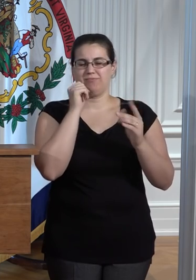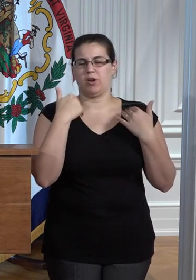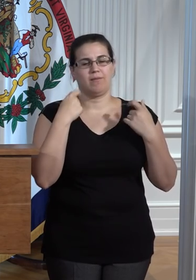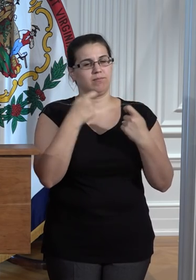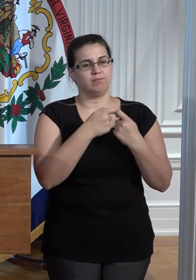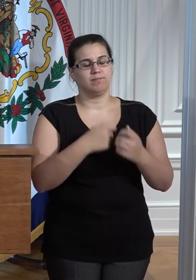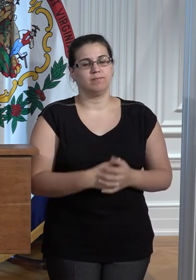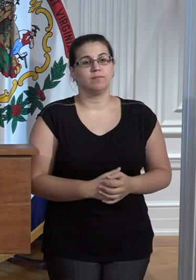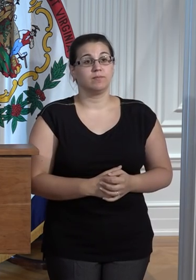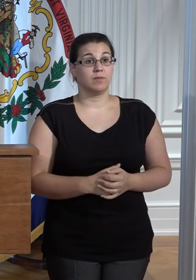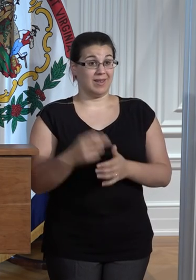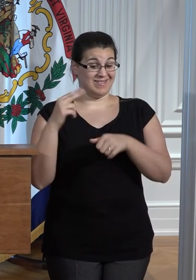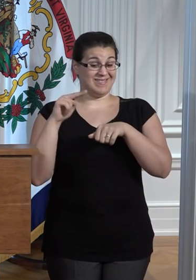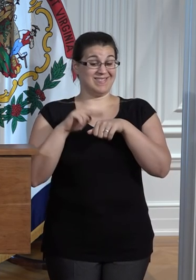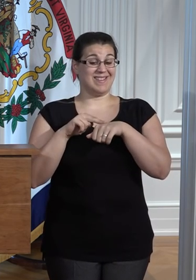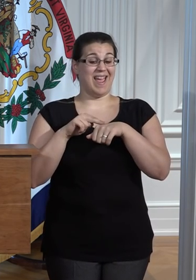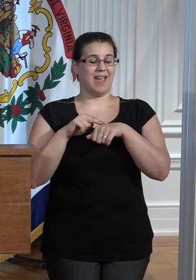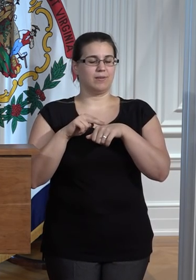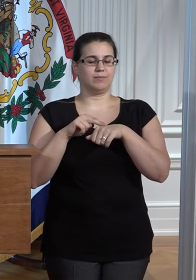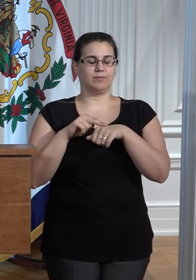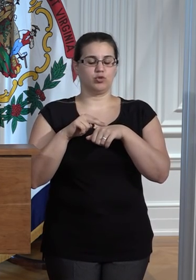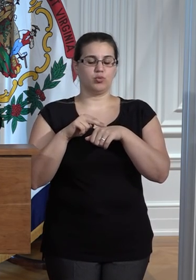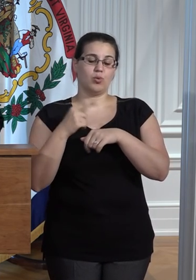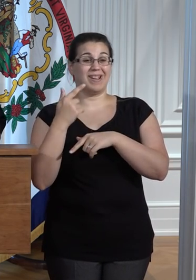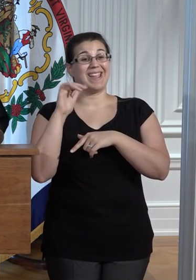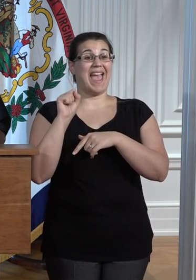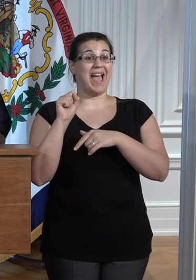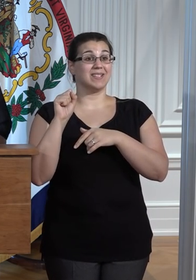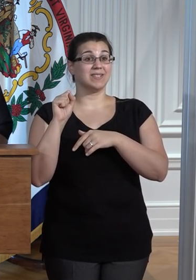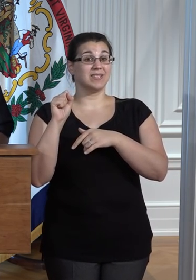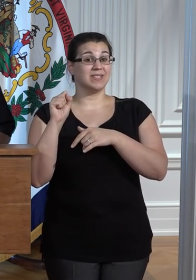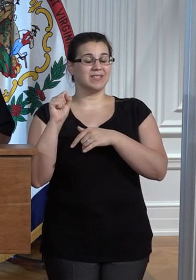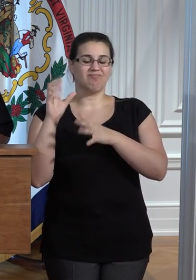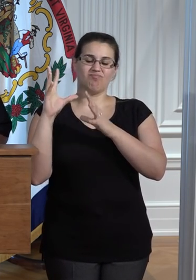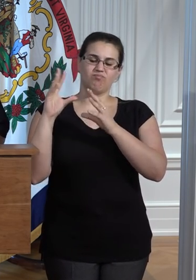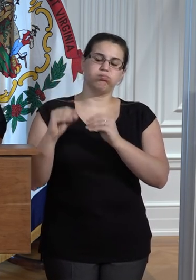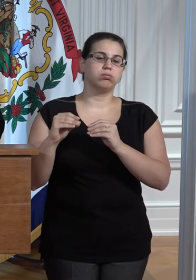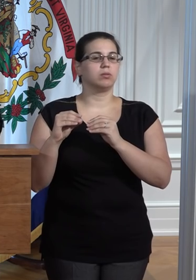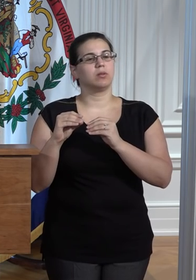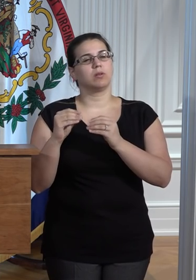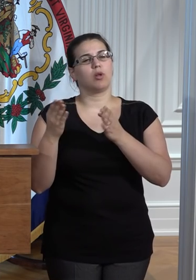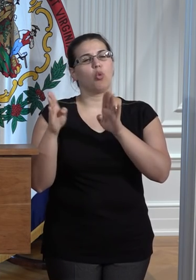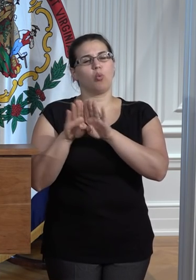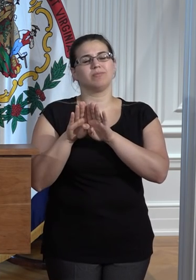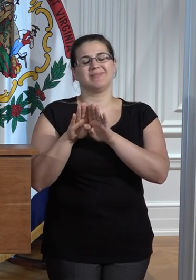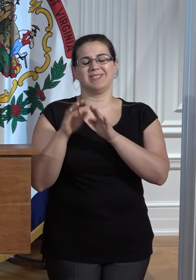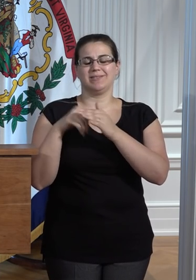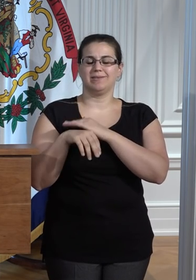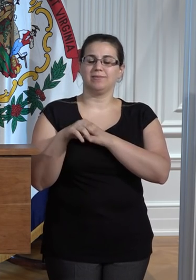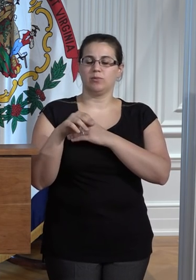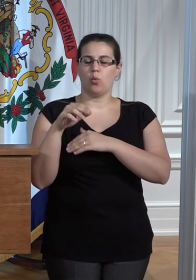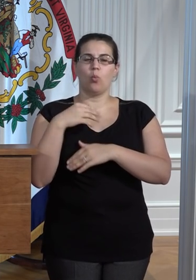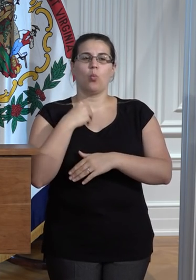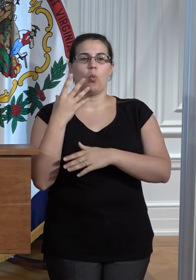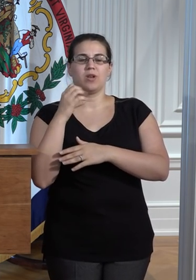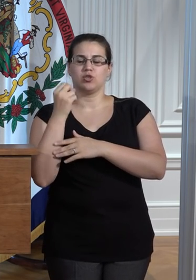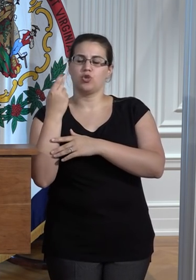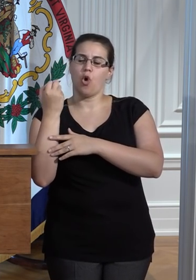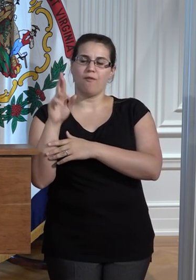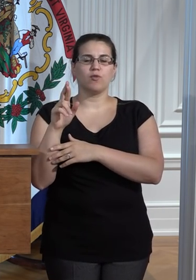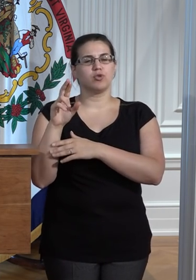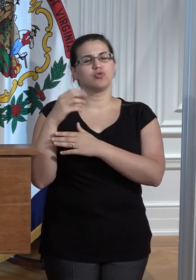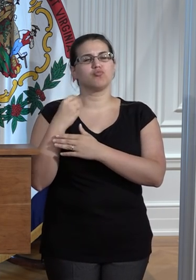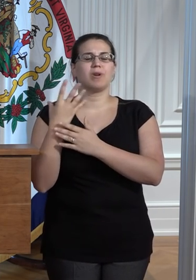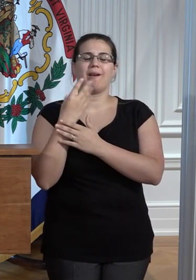service has been shut off in White Sulphur Springs and Caldwell, with more than 1,500 customers